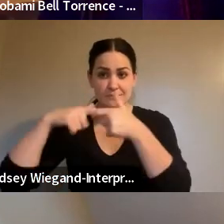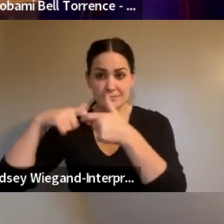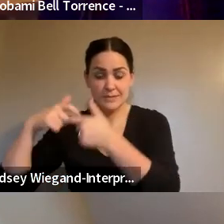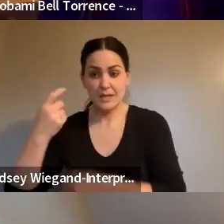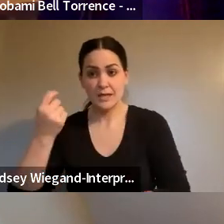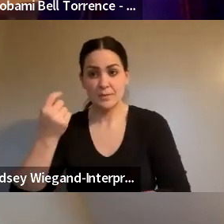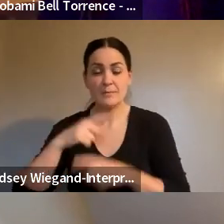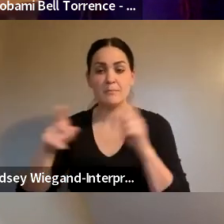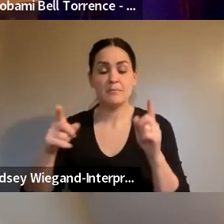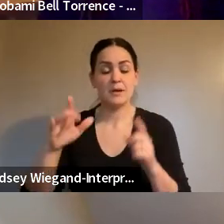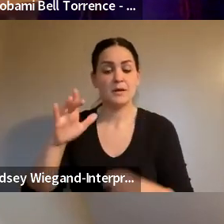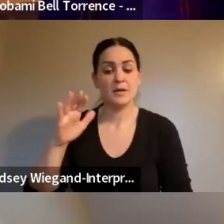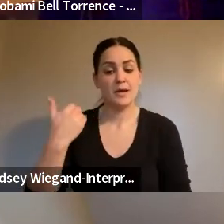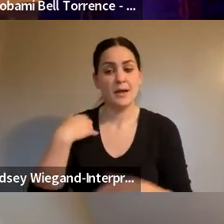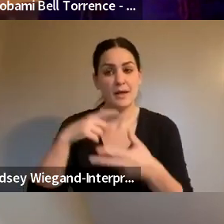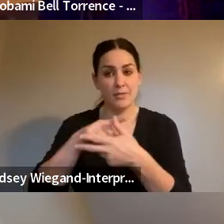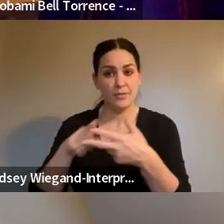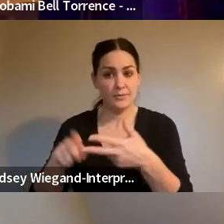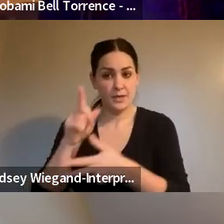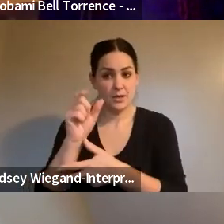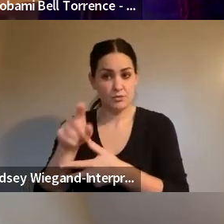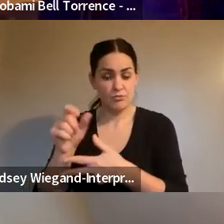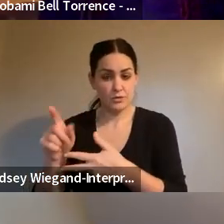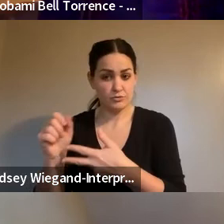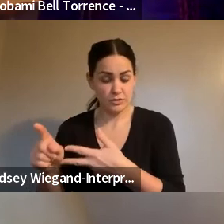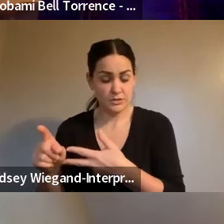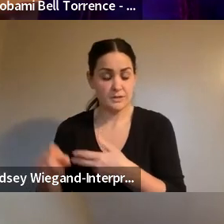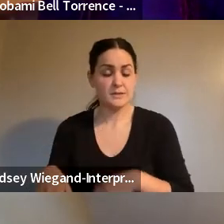if I can say it. I just had three little questions about,